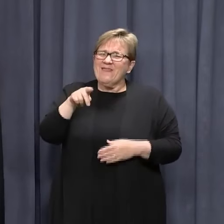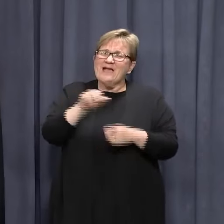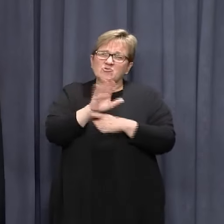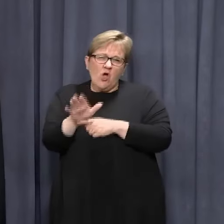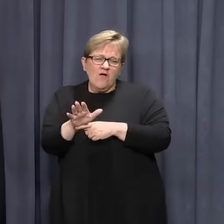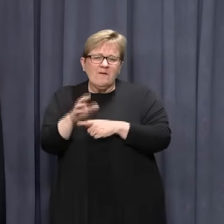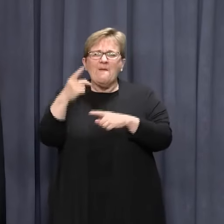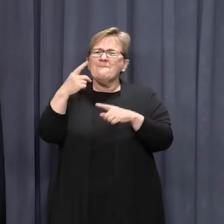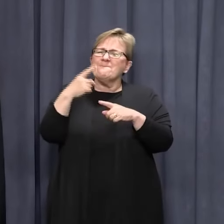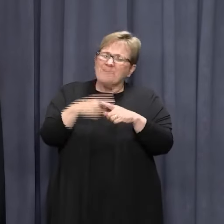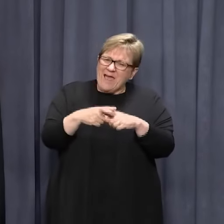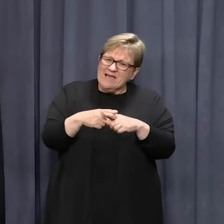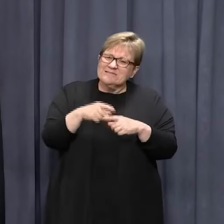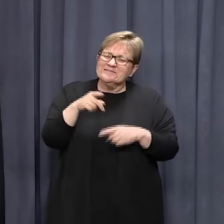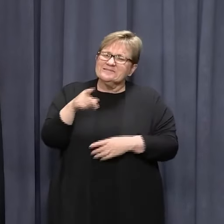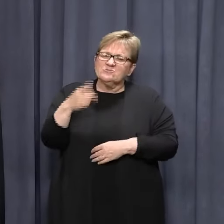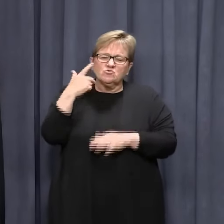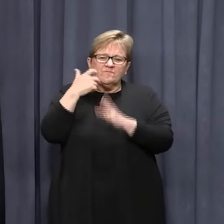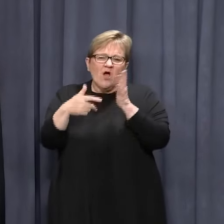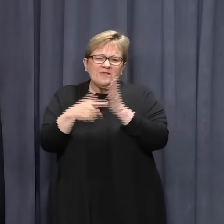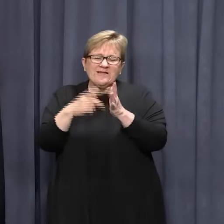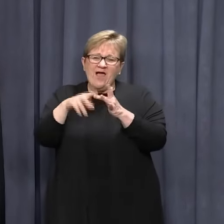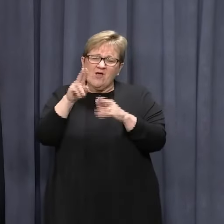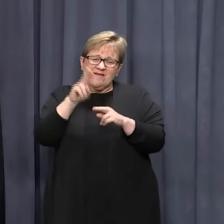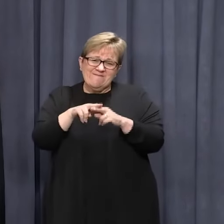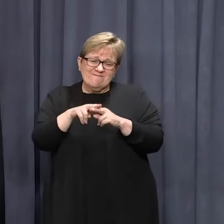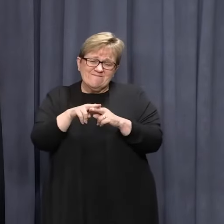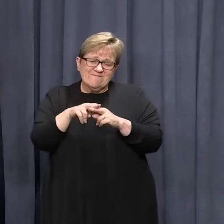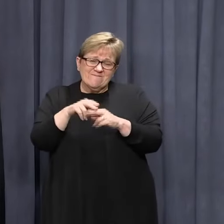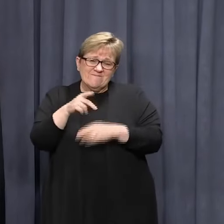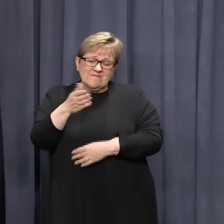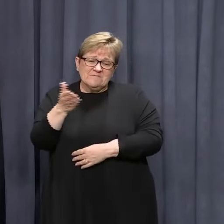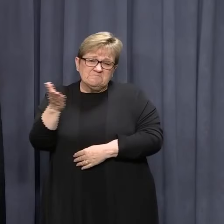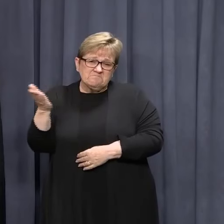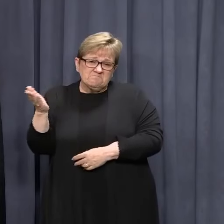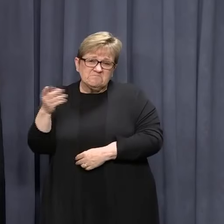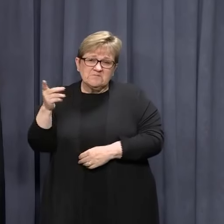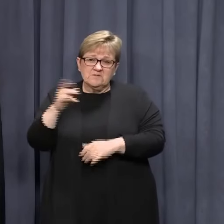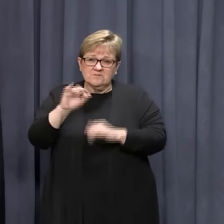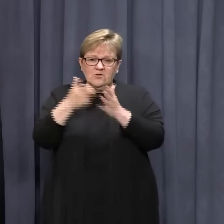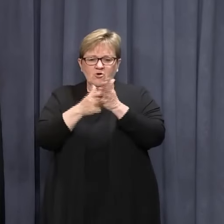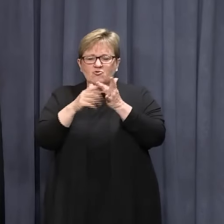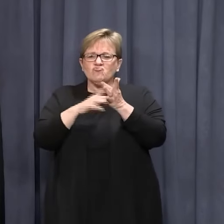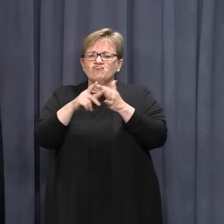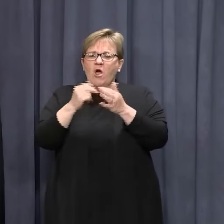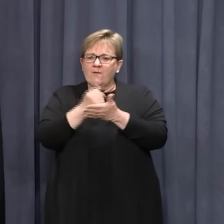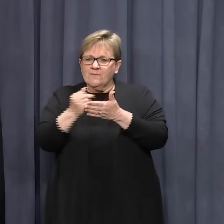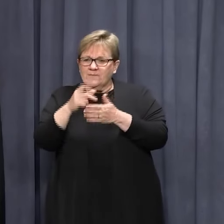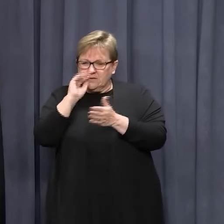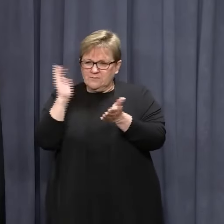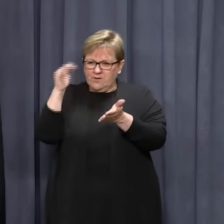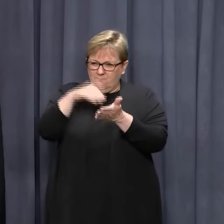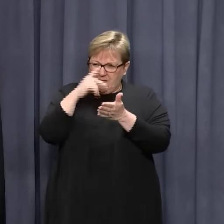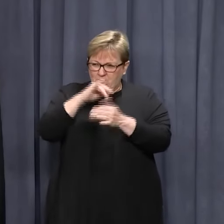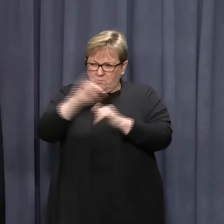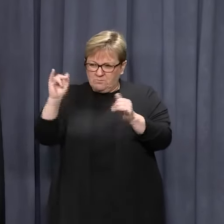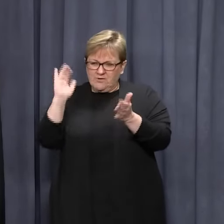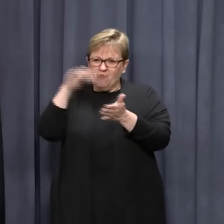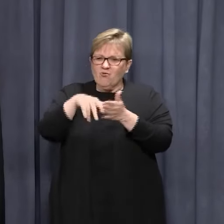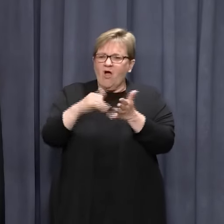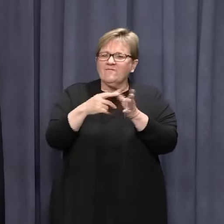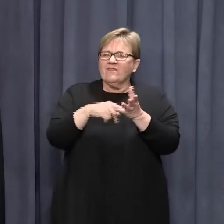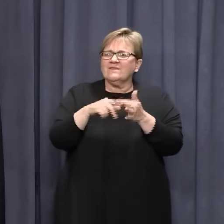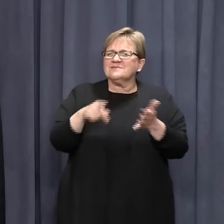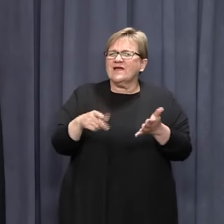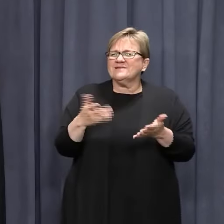issue, but I think it's also partly finding out if any crime figures might be arriving in the state. So